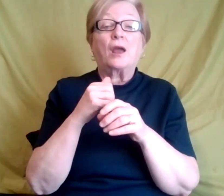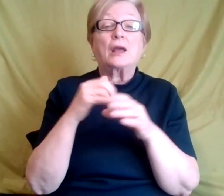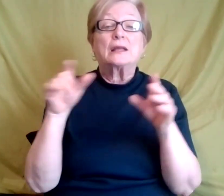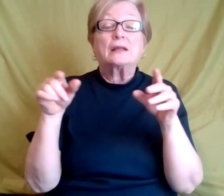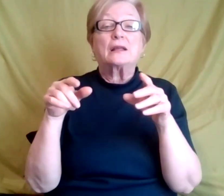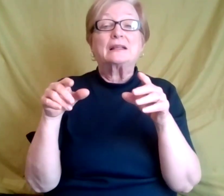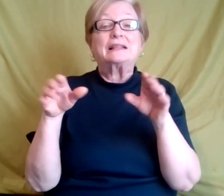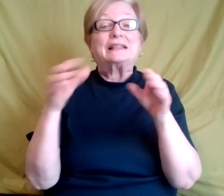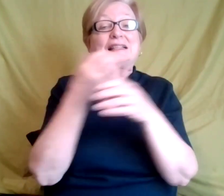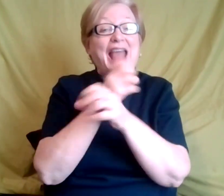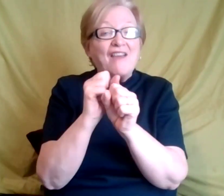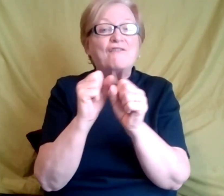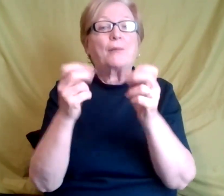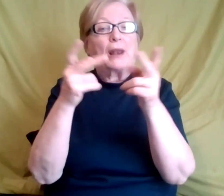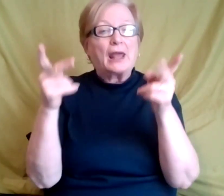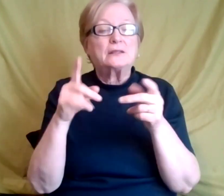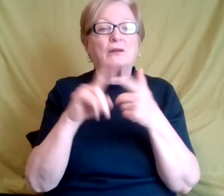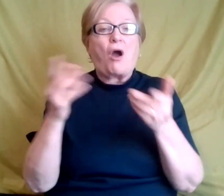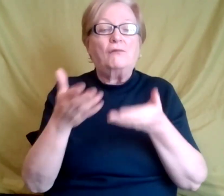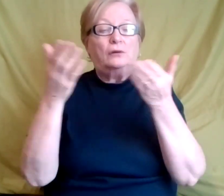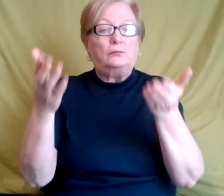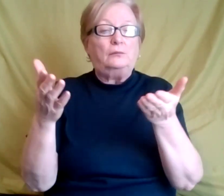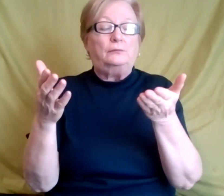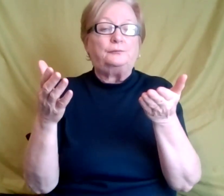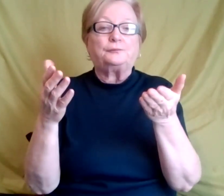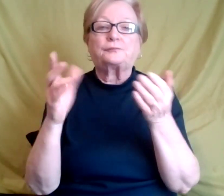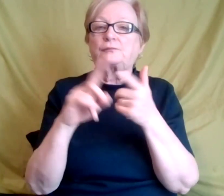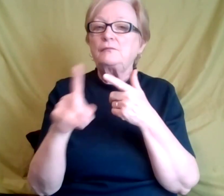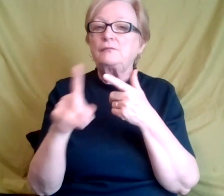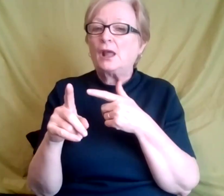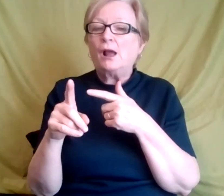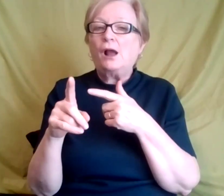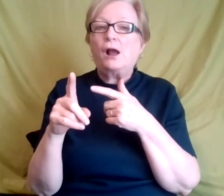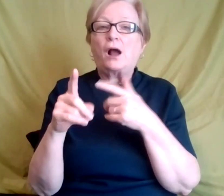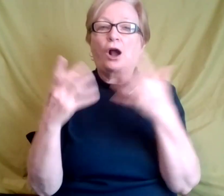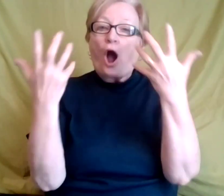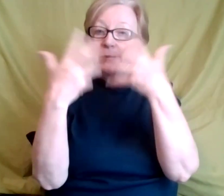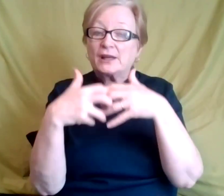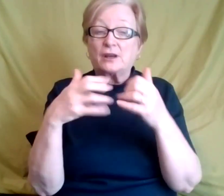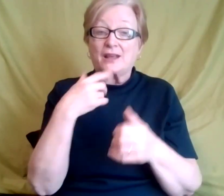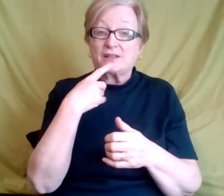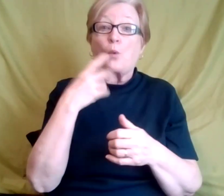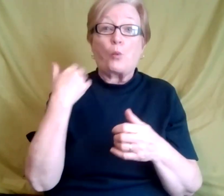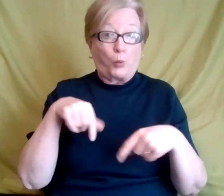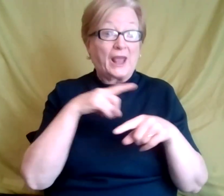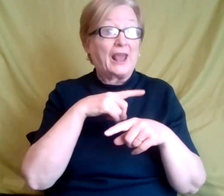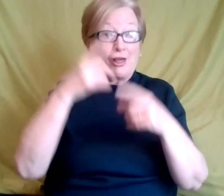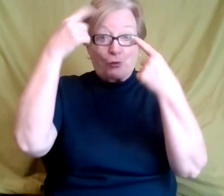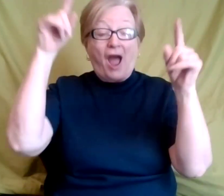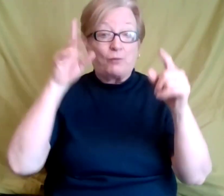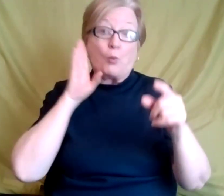uh, offer those accommodations. And when I say we thrive, we thrive,